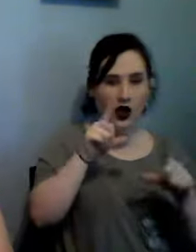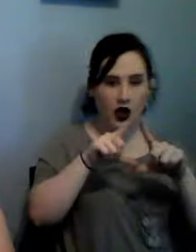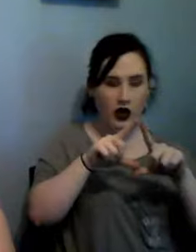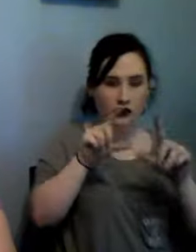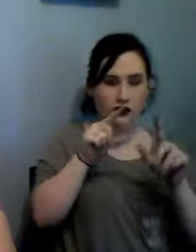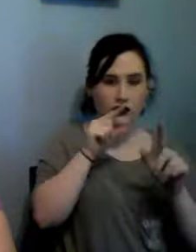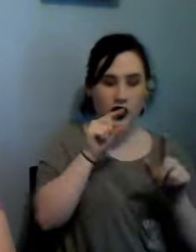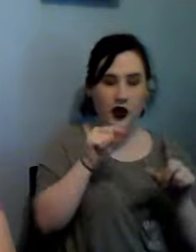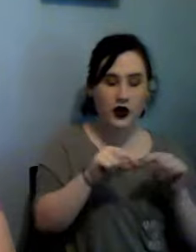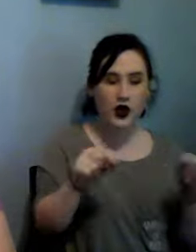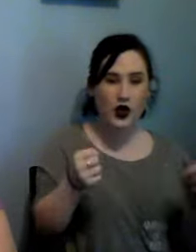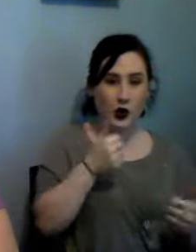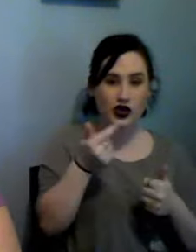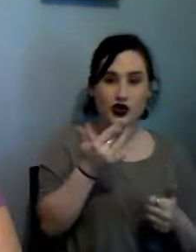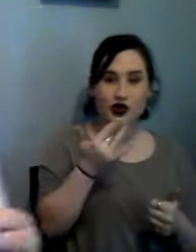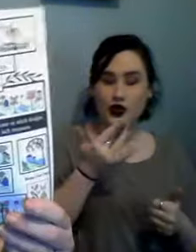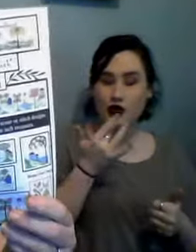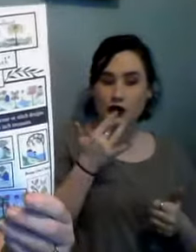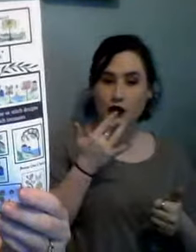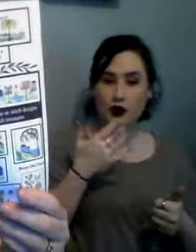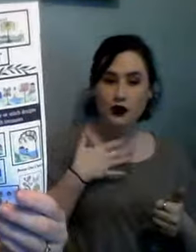or two